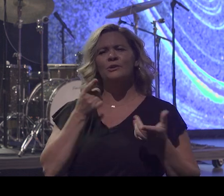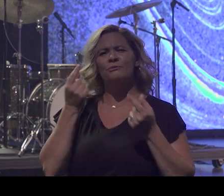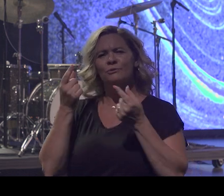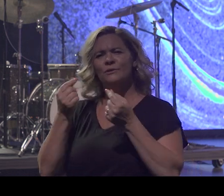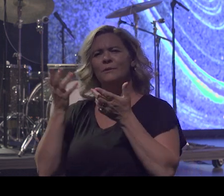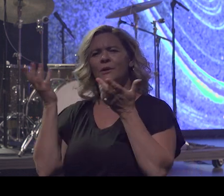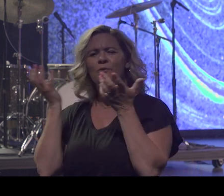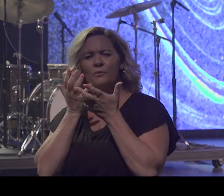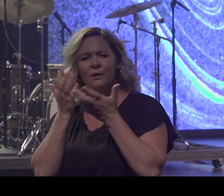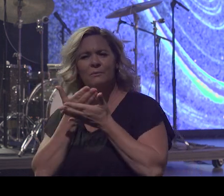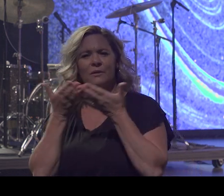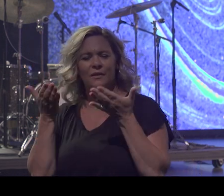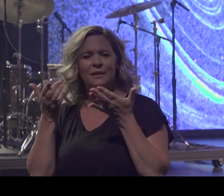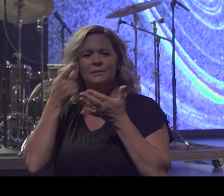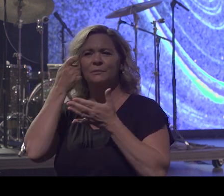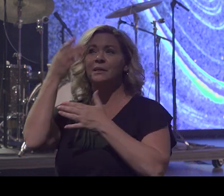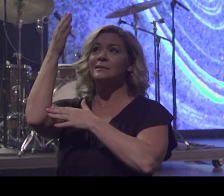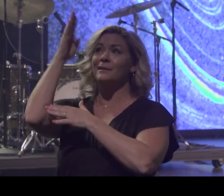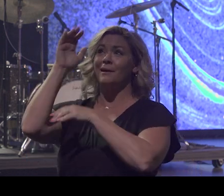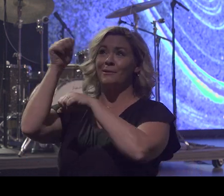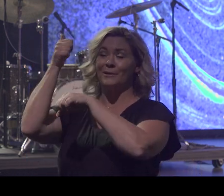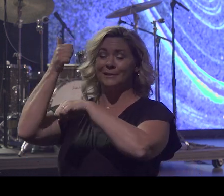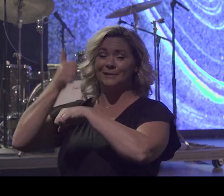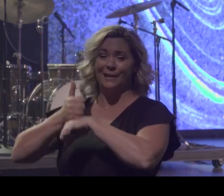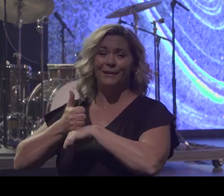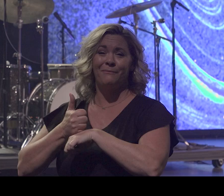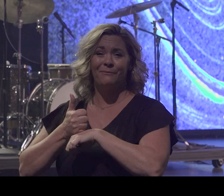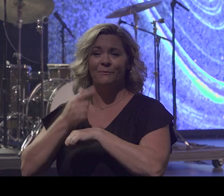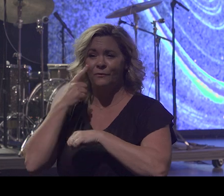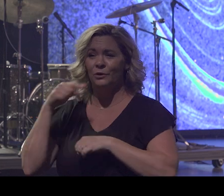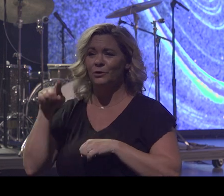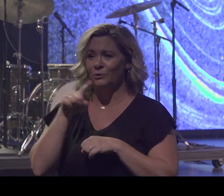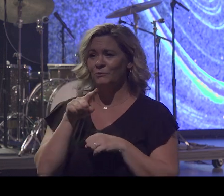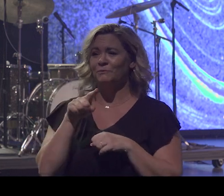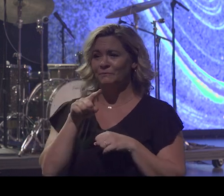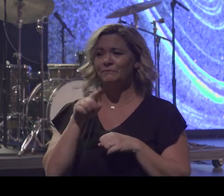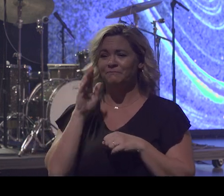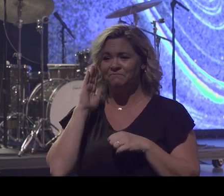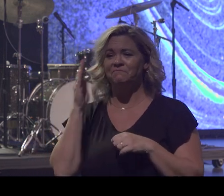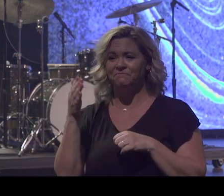because God has set it up for you to do his work. And you know what his work is all about?